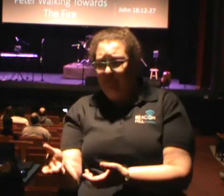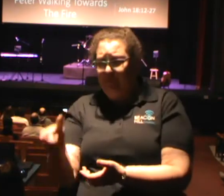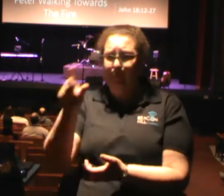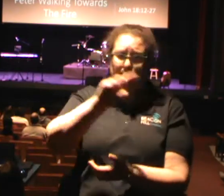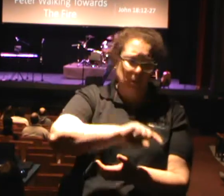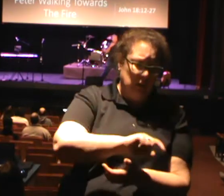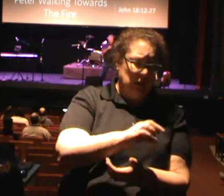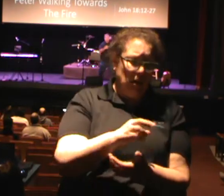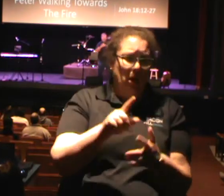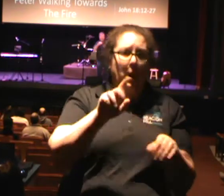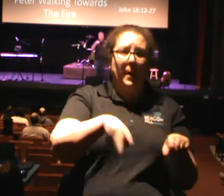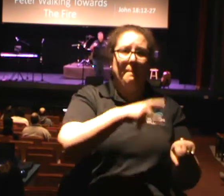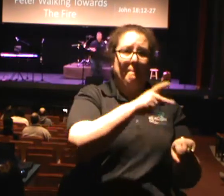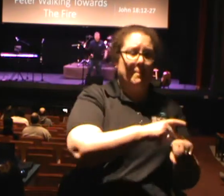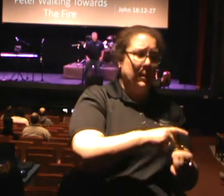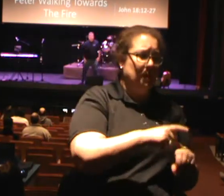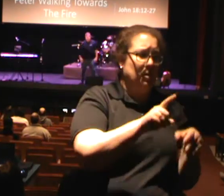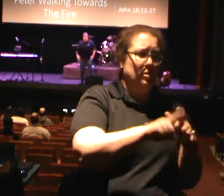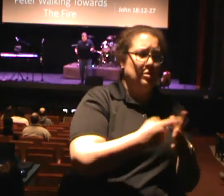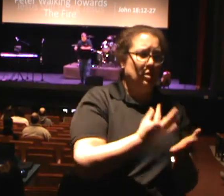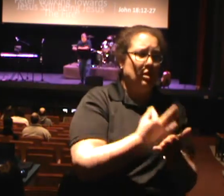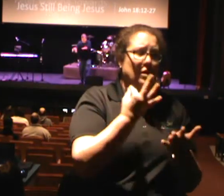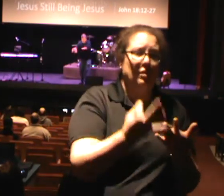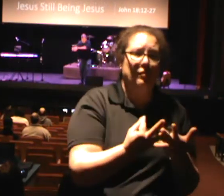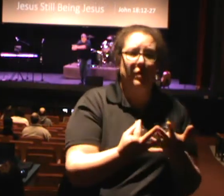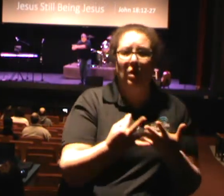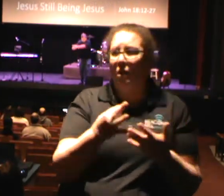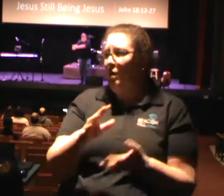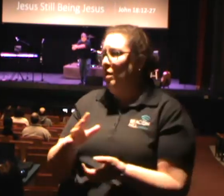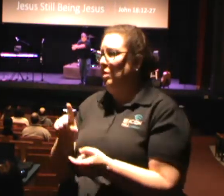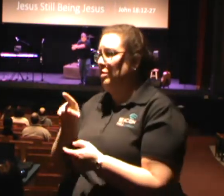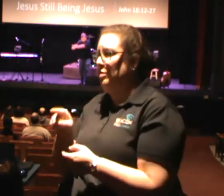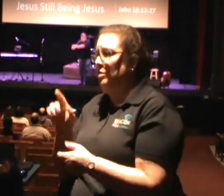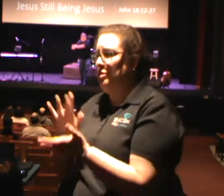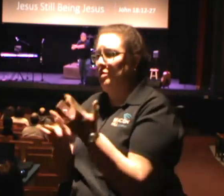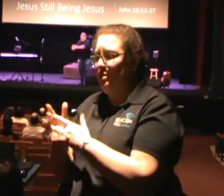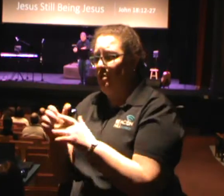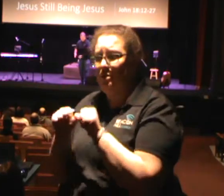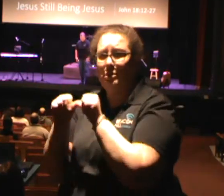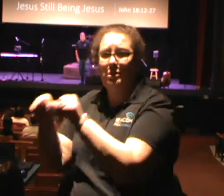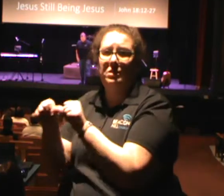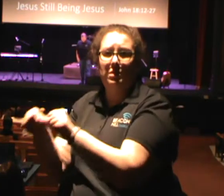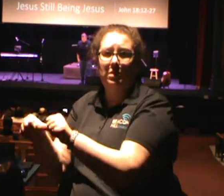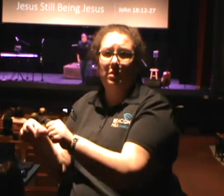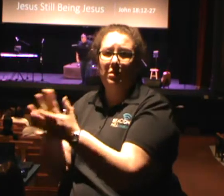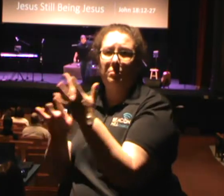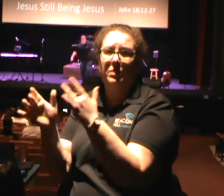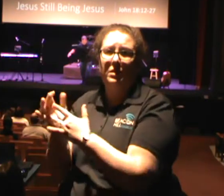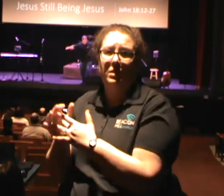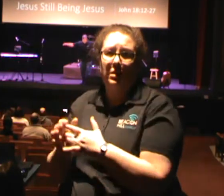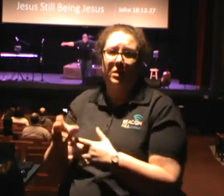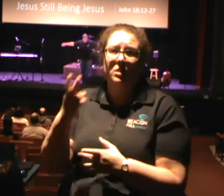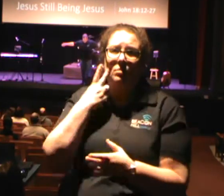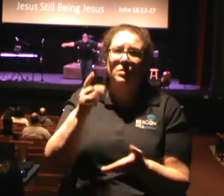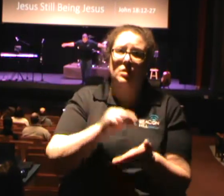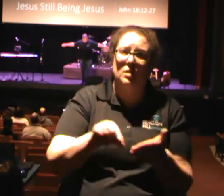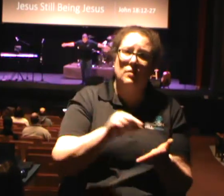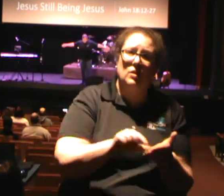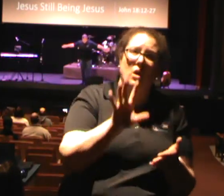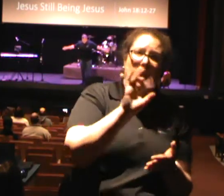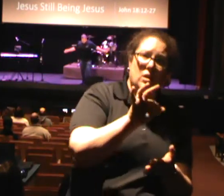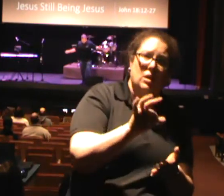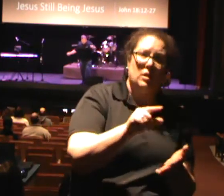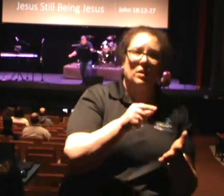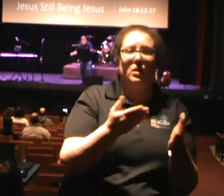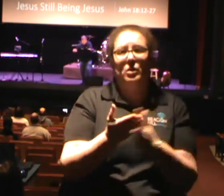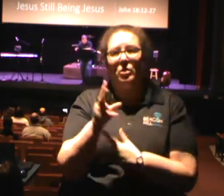his fall, Jesus is still being Jesus, we see in verses 19 through 24. Peter is outside warming himself